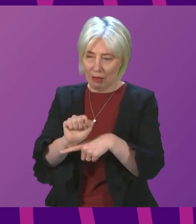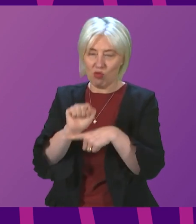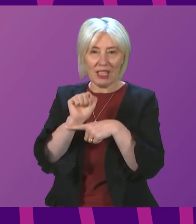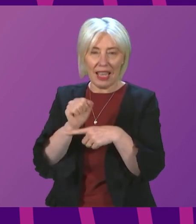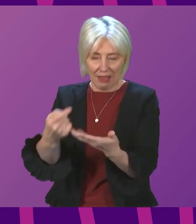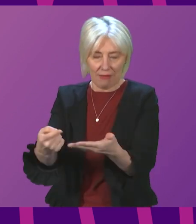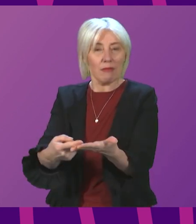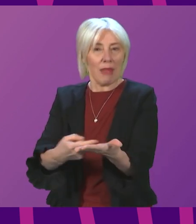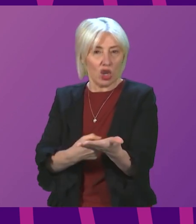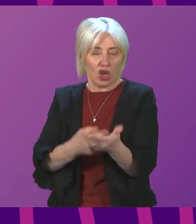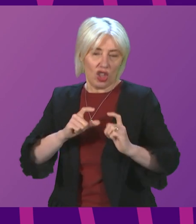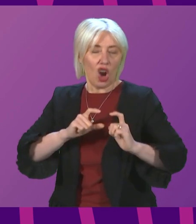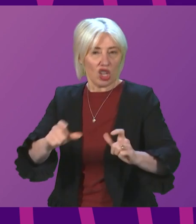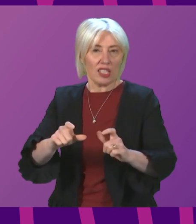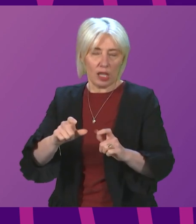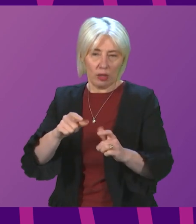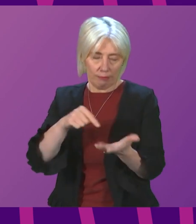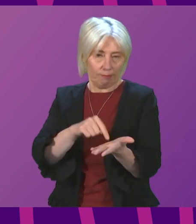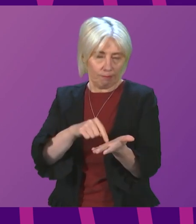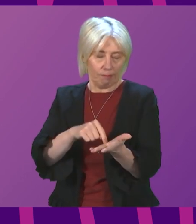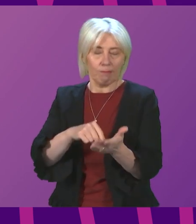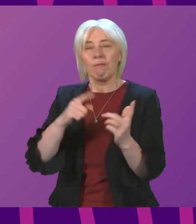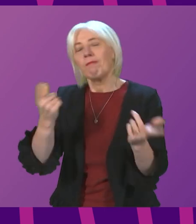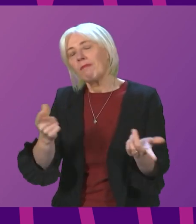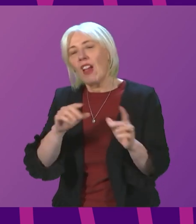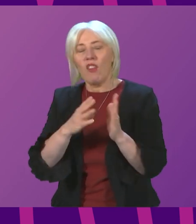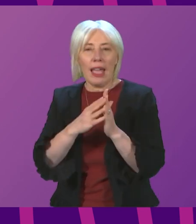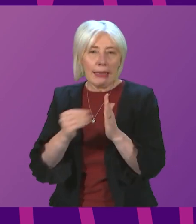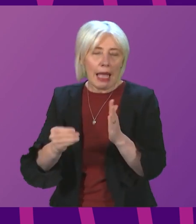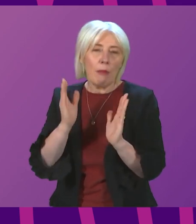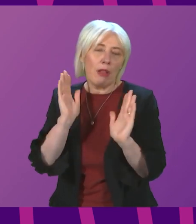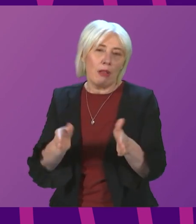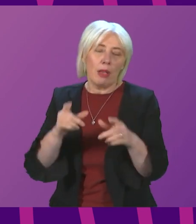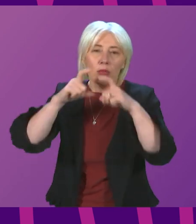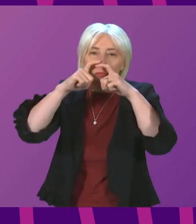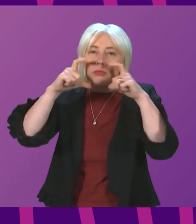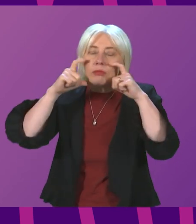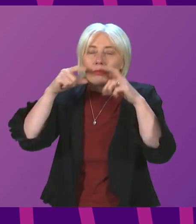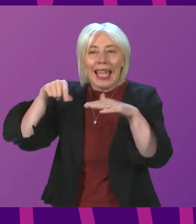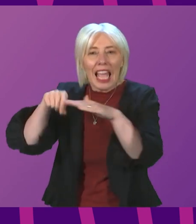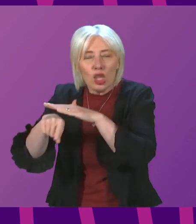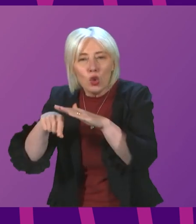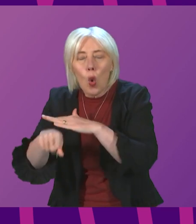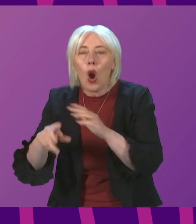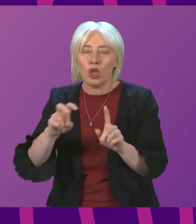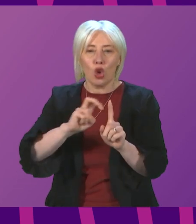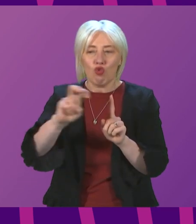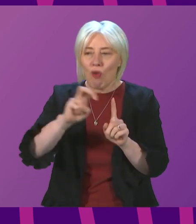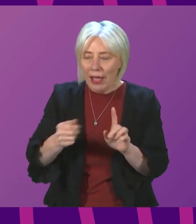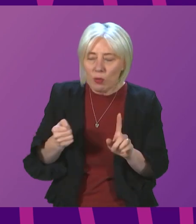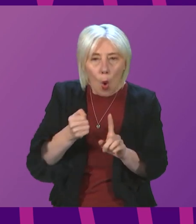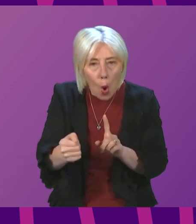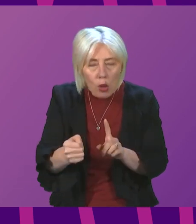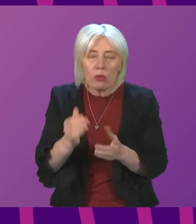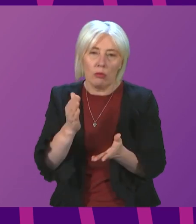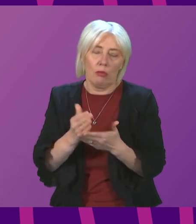that remain in force. Continuing, for example, to wear face coverings indoors and on public transport can help